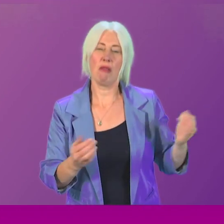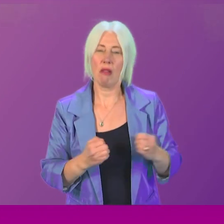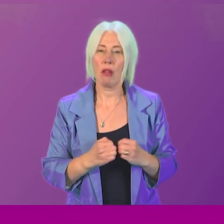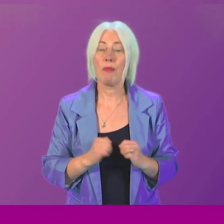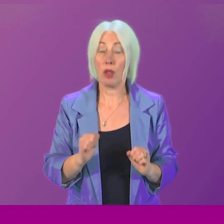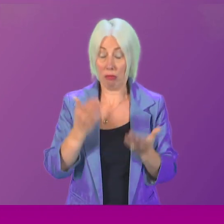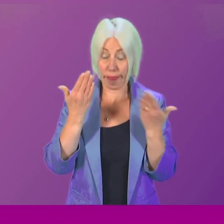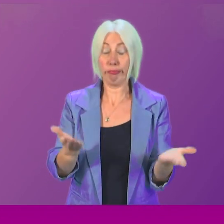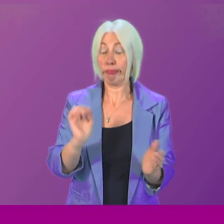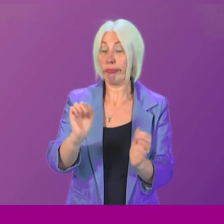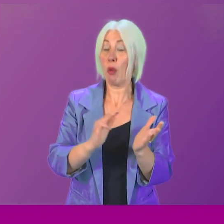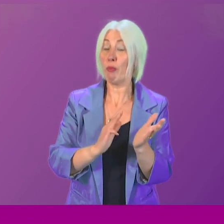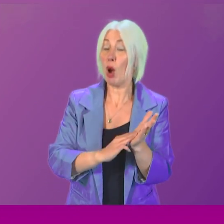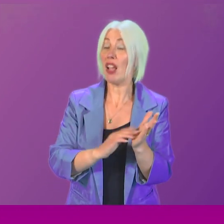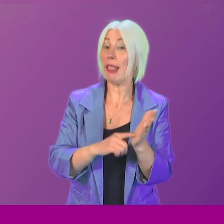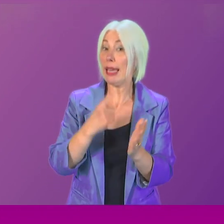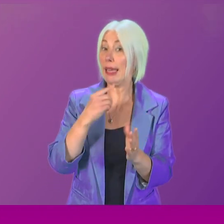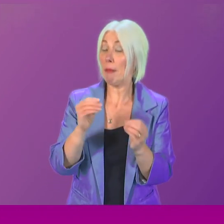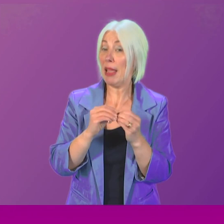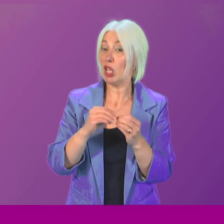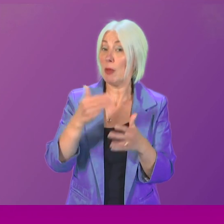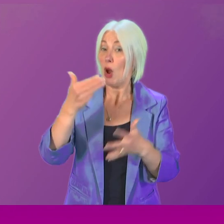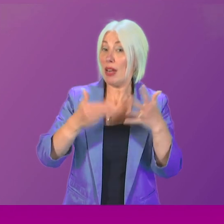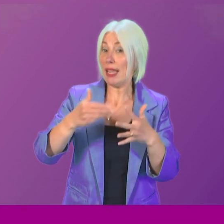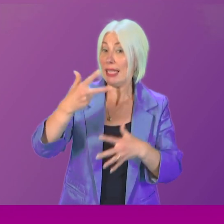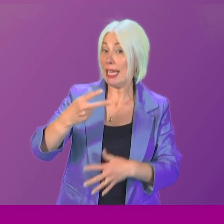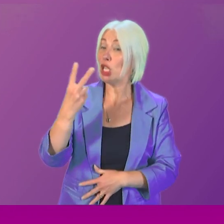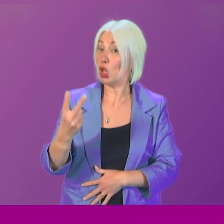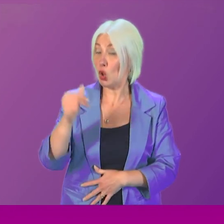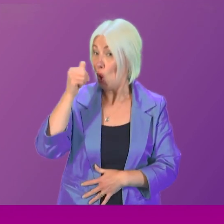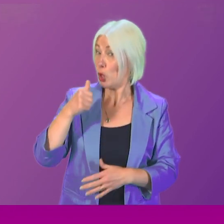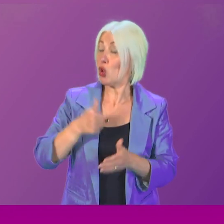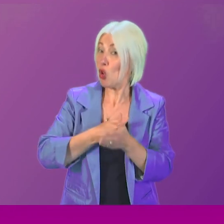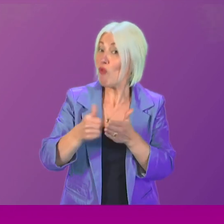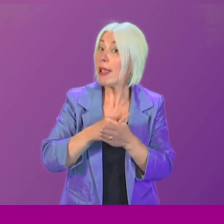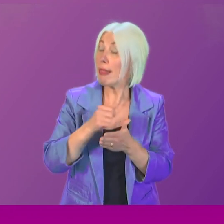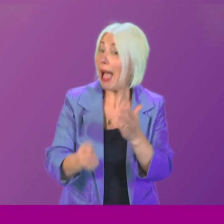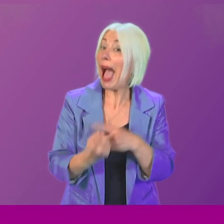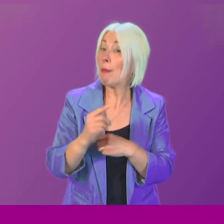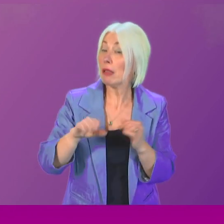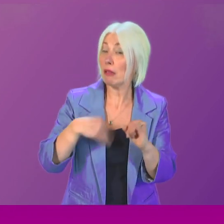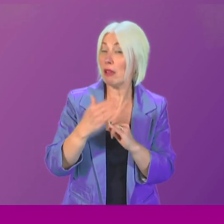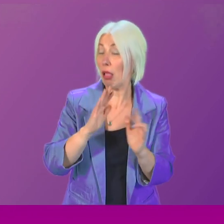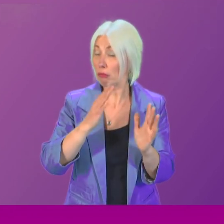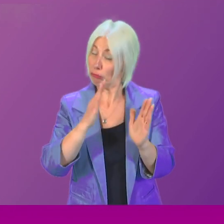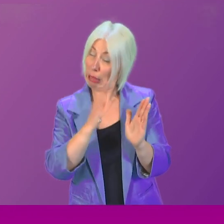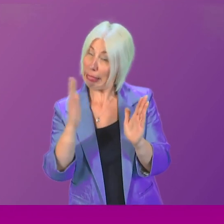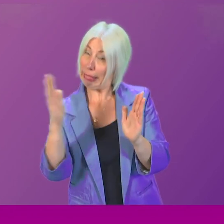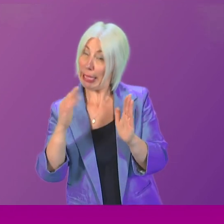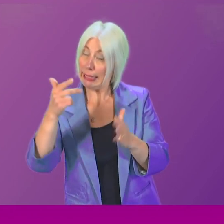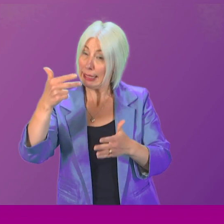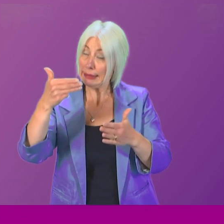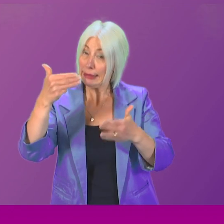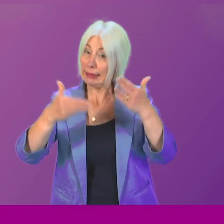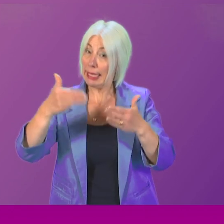Monica Lennon talks about 1982. We know that this was a routine practice up until the late 1970s. That does not mean it didn't happen at